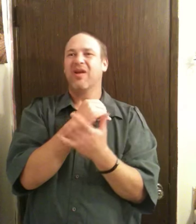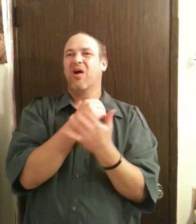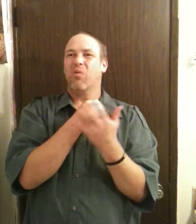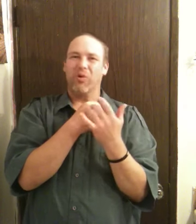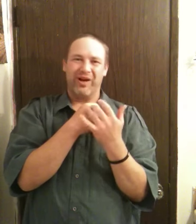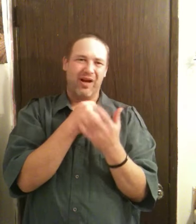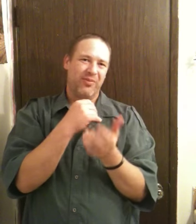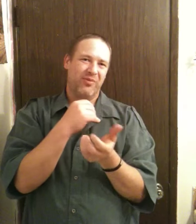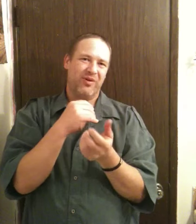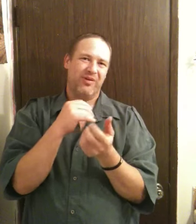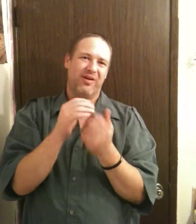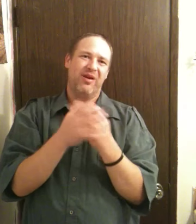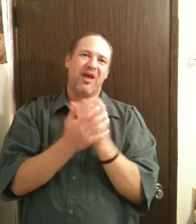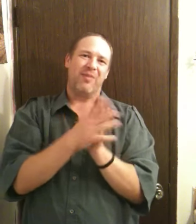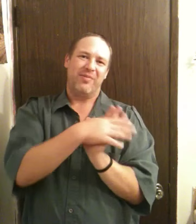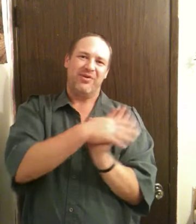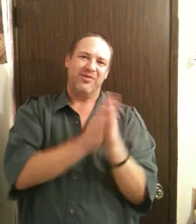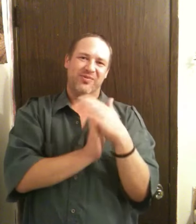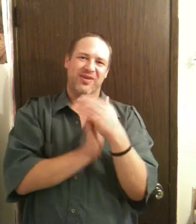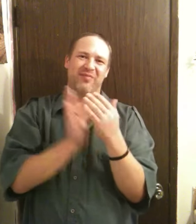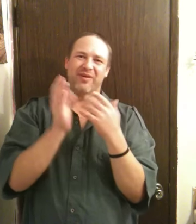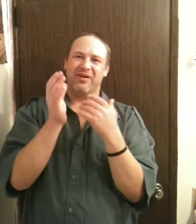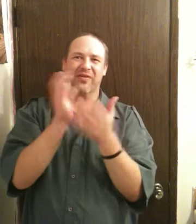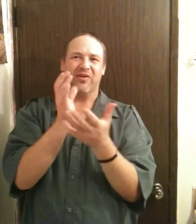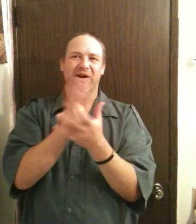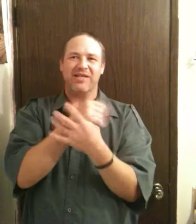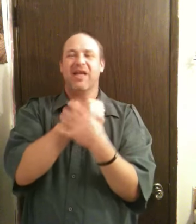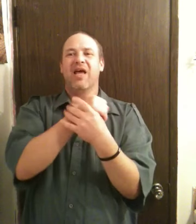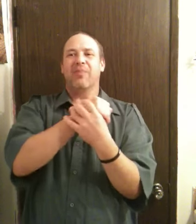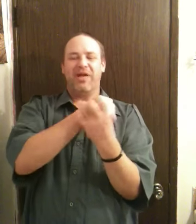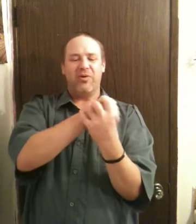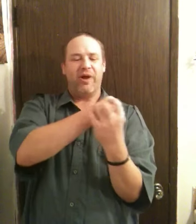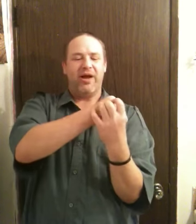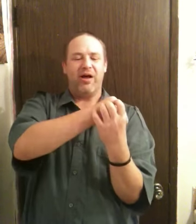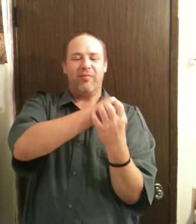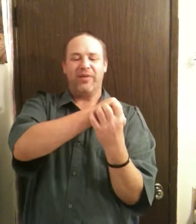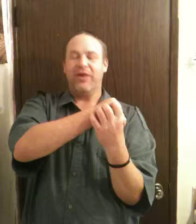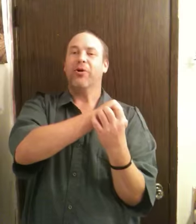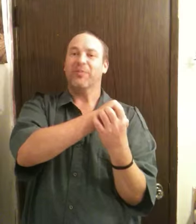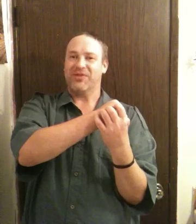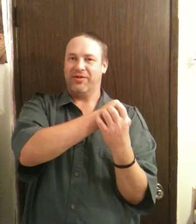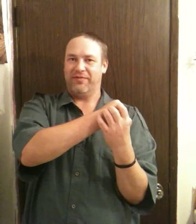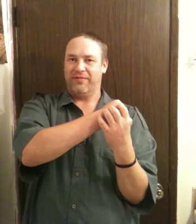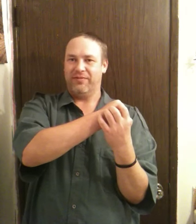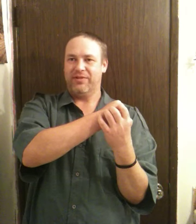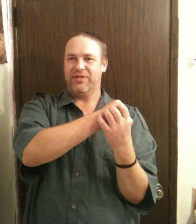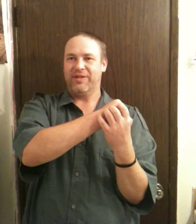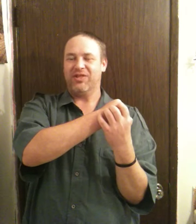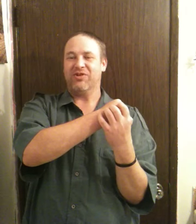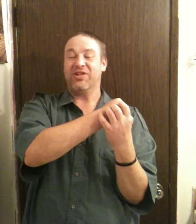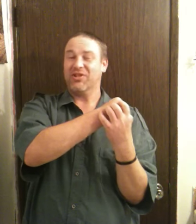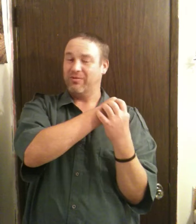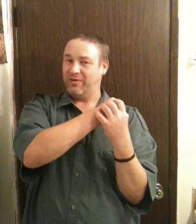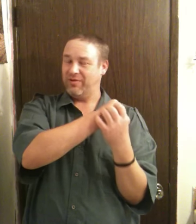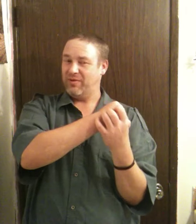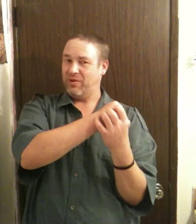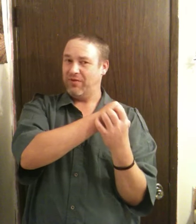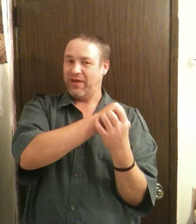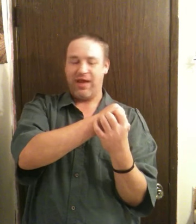warming up a little bit and maybe doing some stuff, but nothing crazy. But anyway, he hurt himself doing stretches, so I want you to be aware of that.